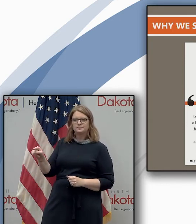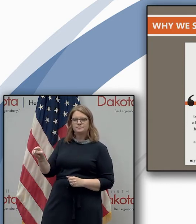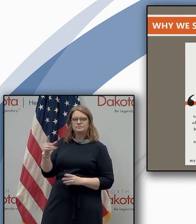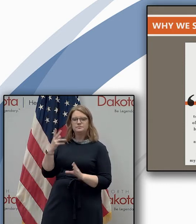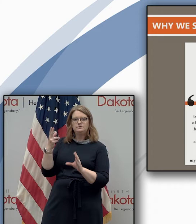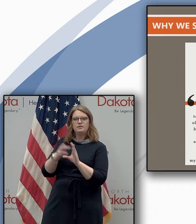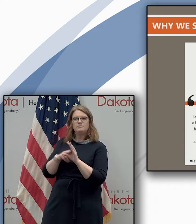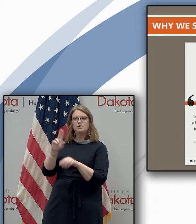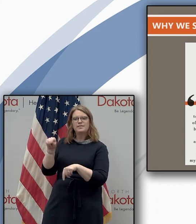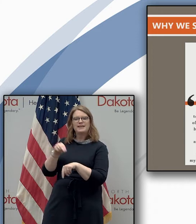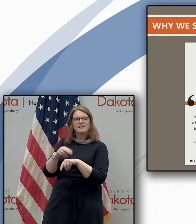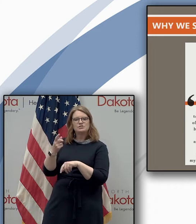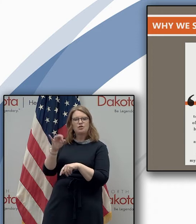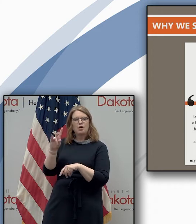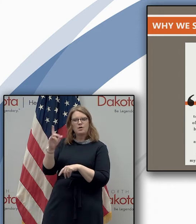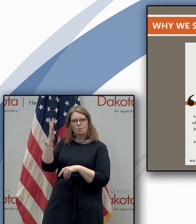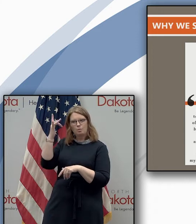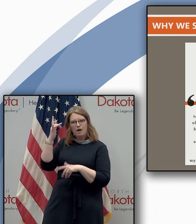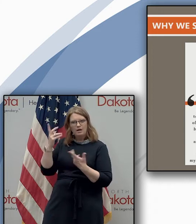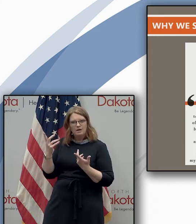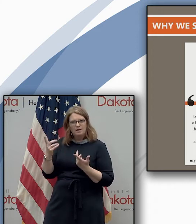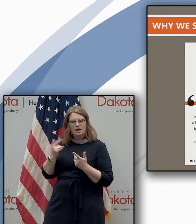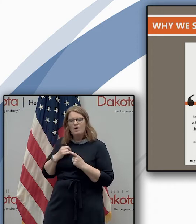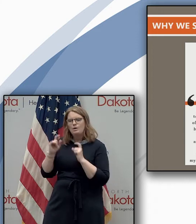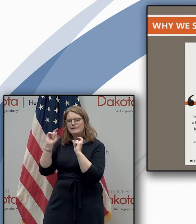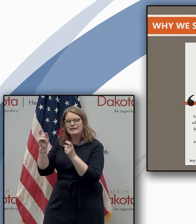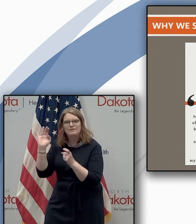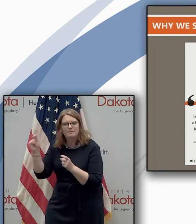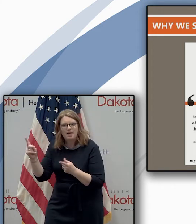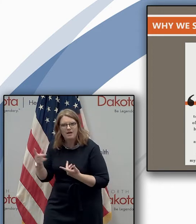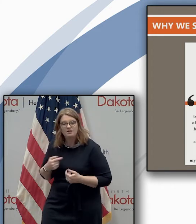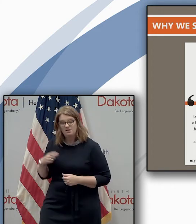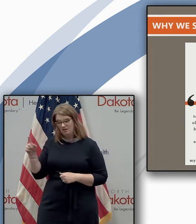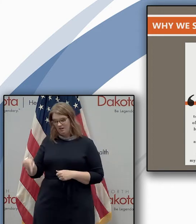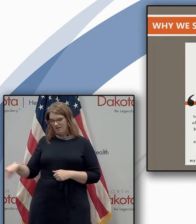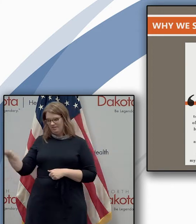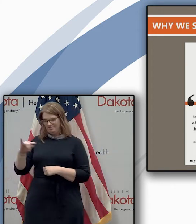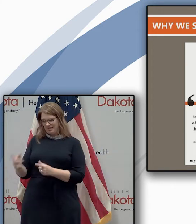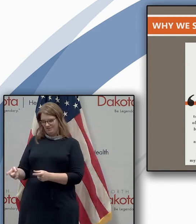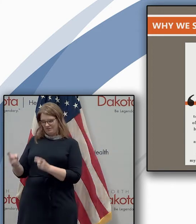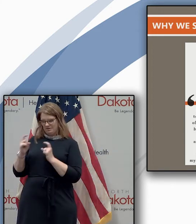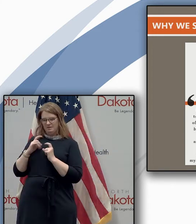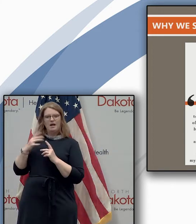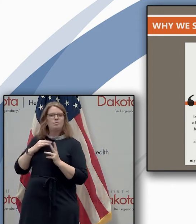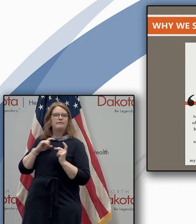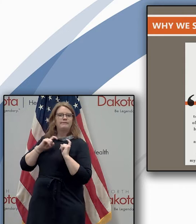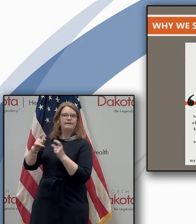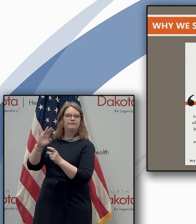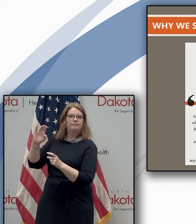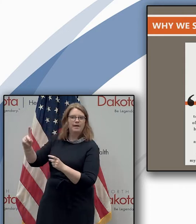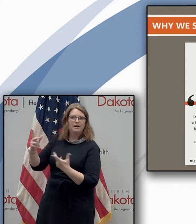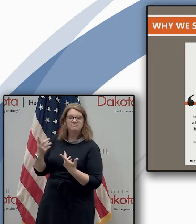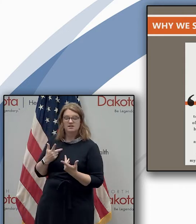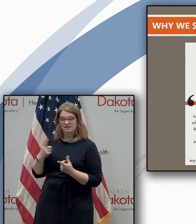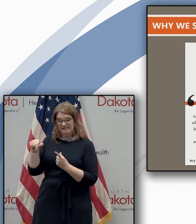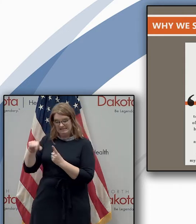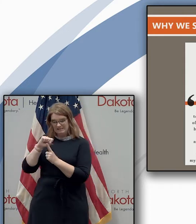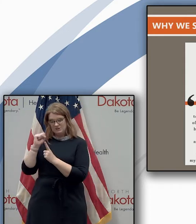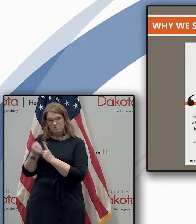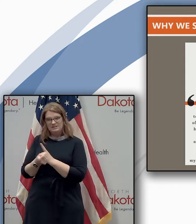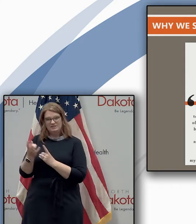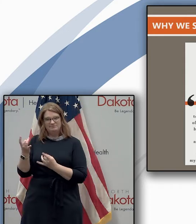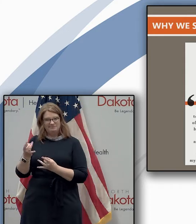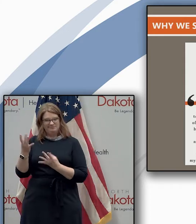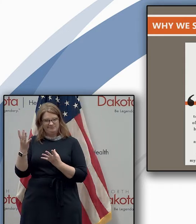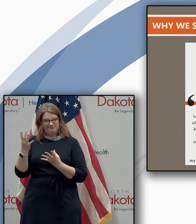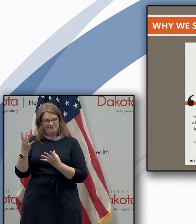primarily because i wanted to give back to a community that has given so much to me though the circumstances may be unfortunate i